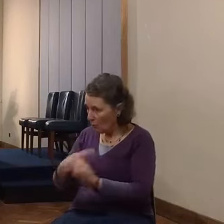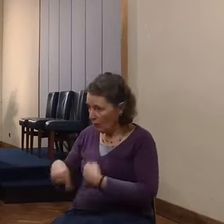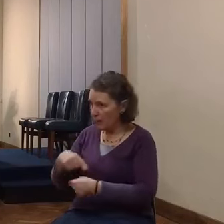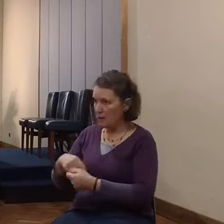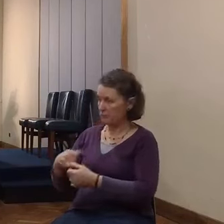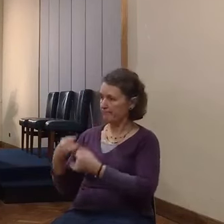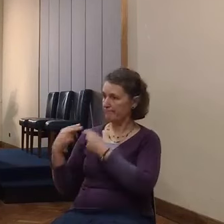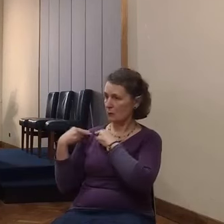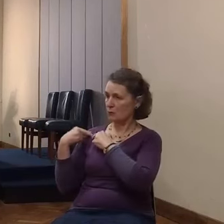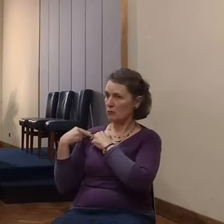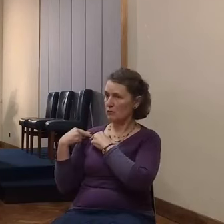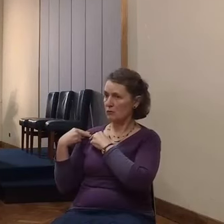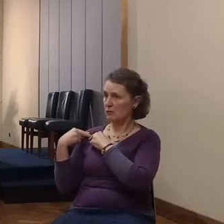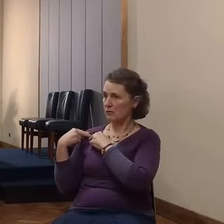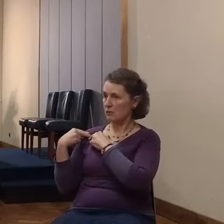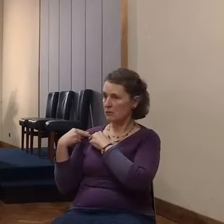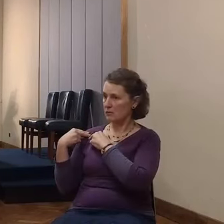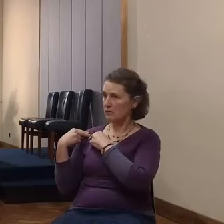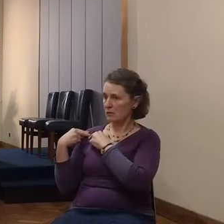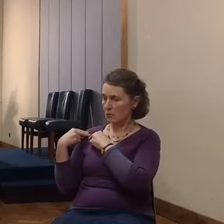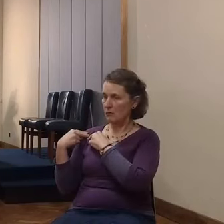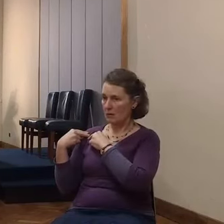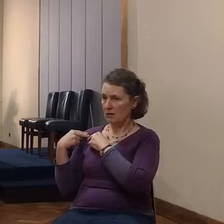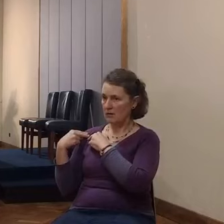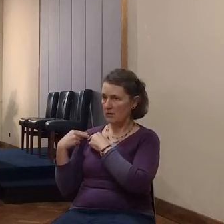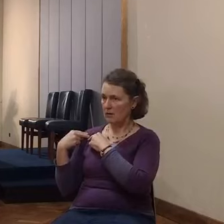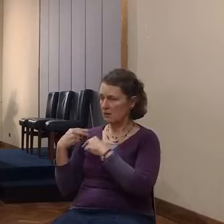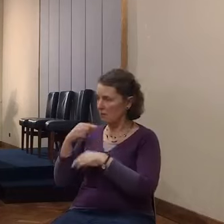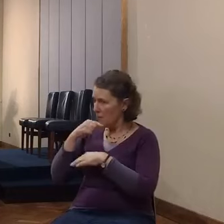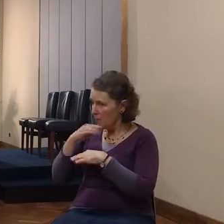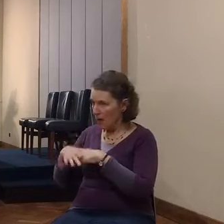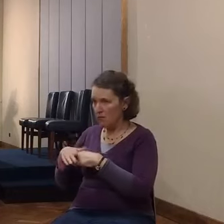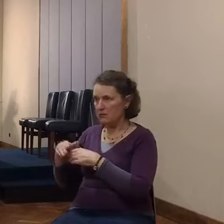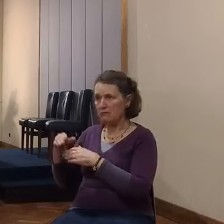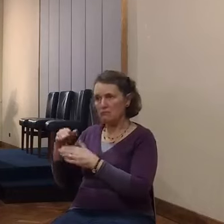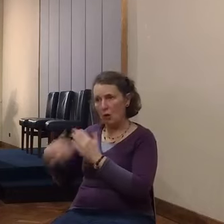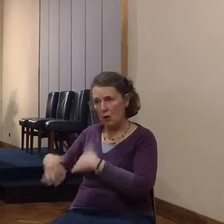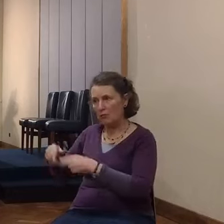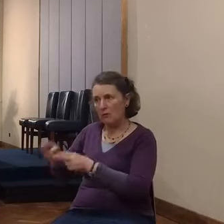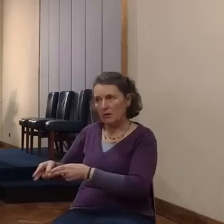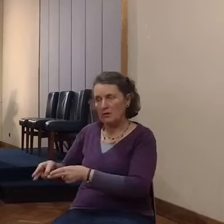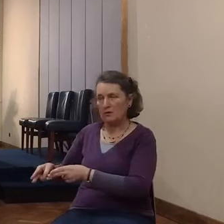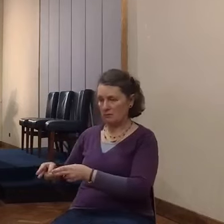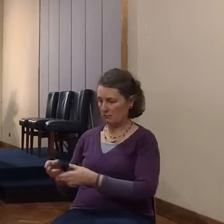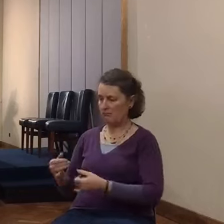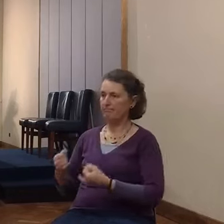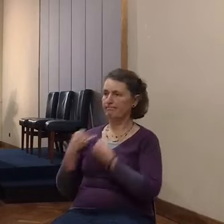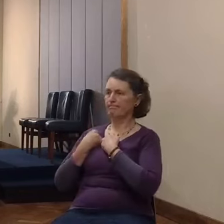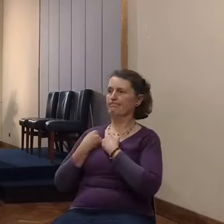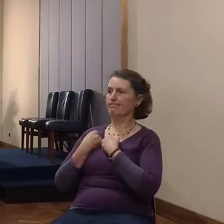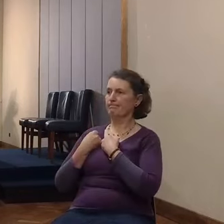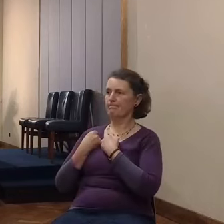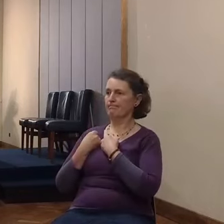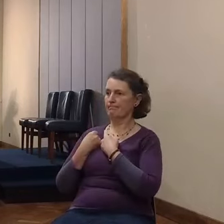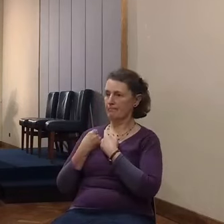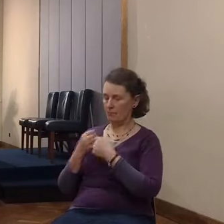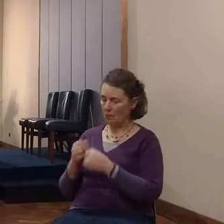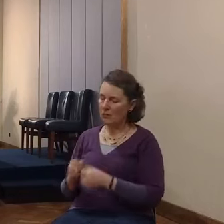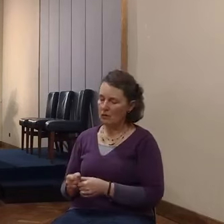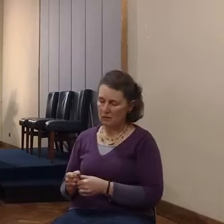to be very thorough. And if thou utter this our business, then we will be quitter thine which thou hast made us to swear.